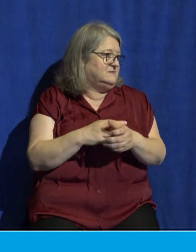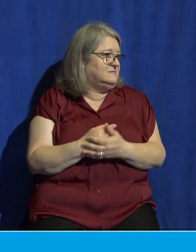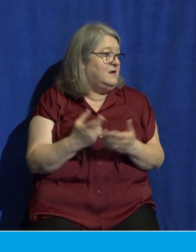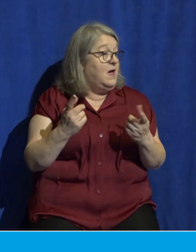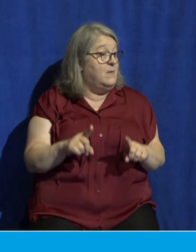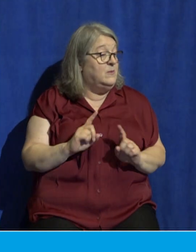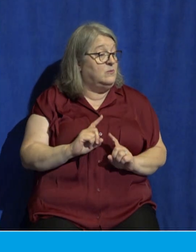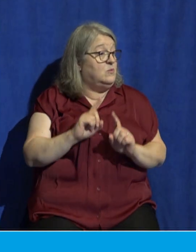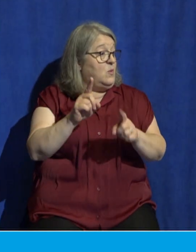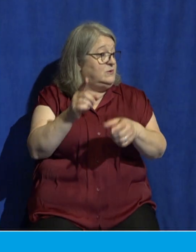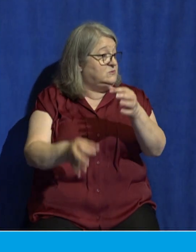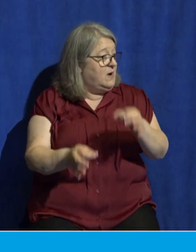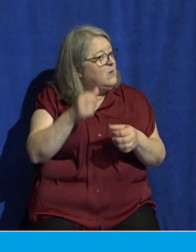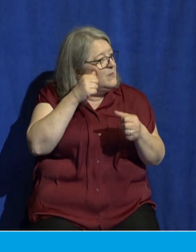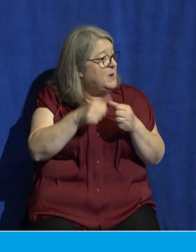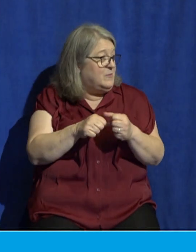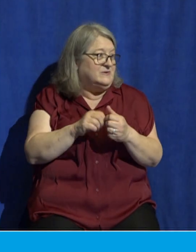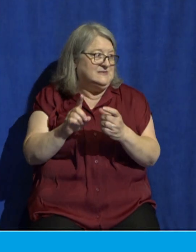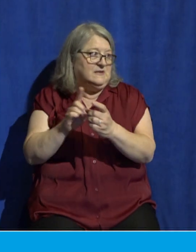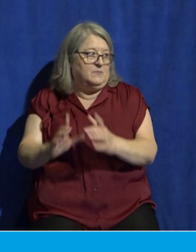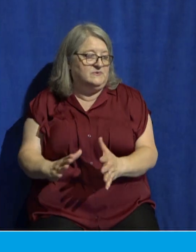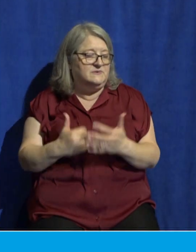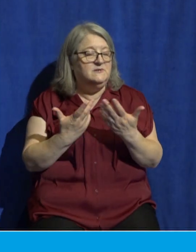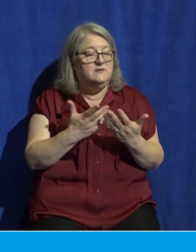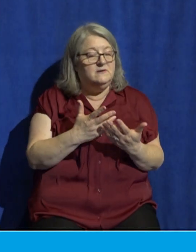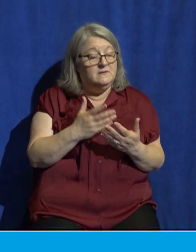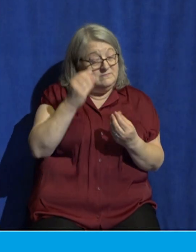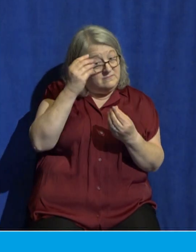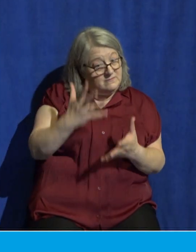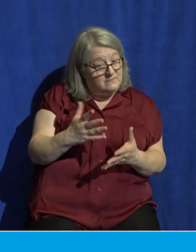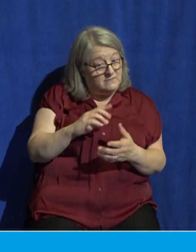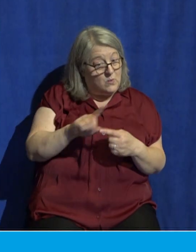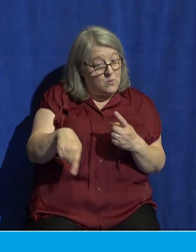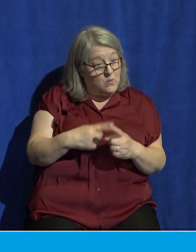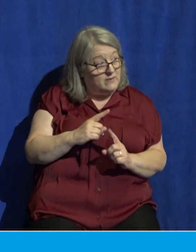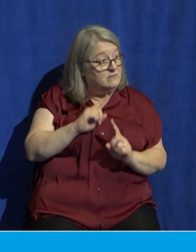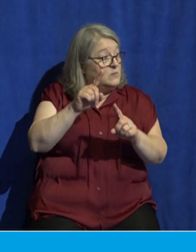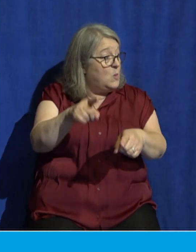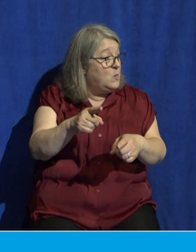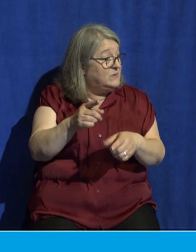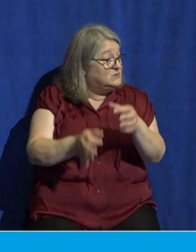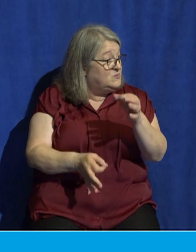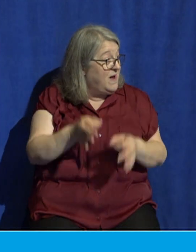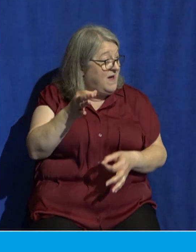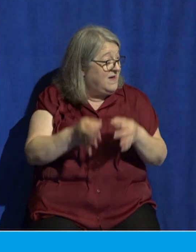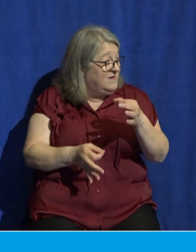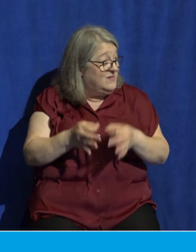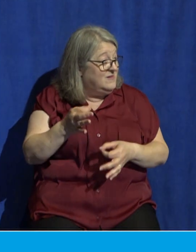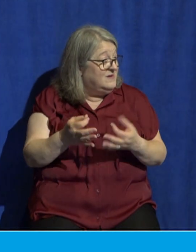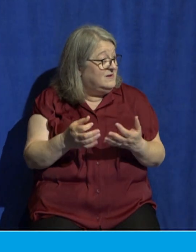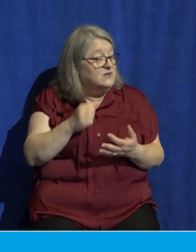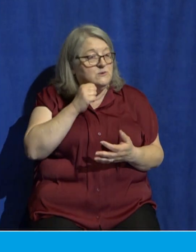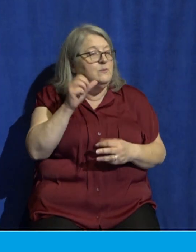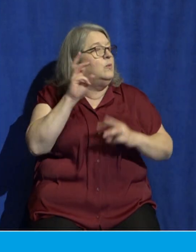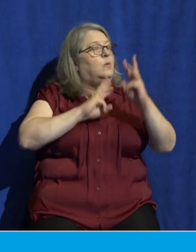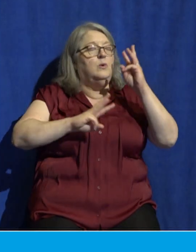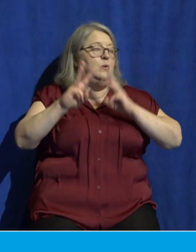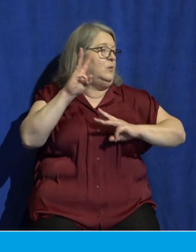remember he's talking to his disciples, when they bring you to trial and deliver you over, don't be anxious beforehand about what you are to